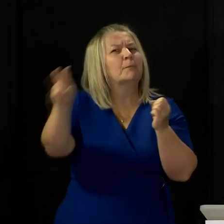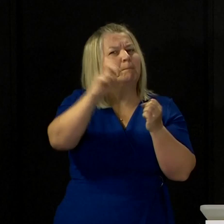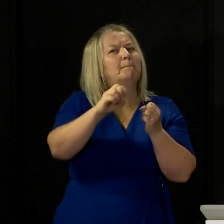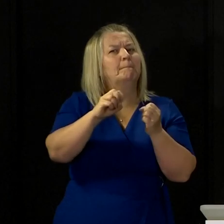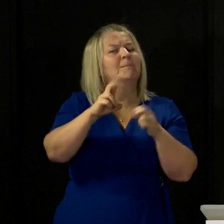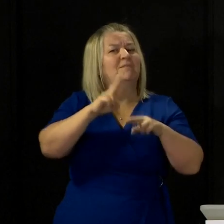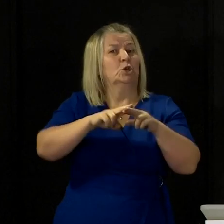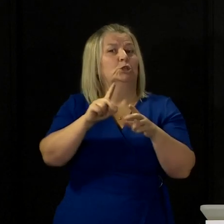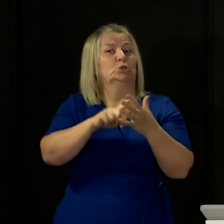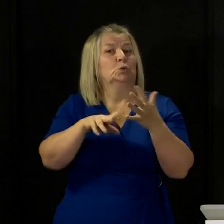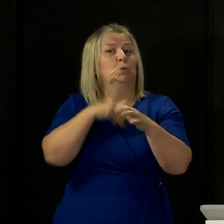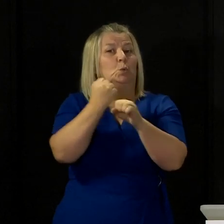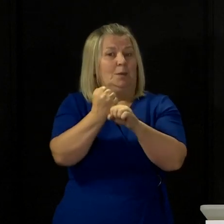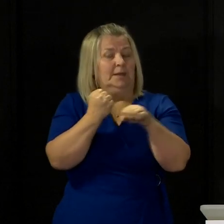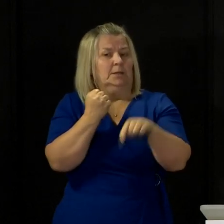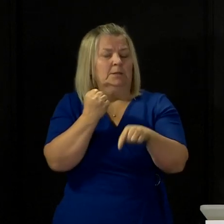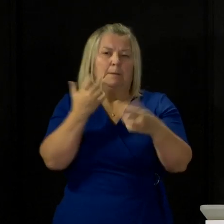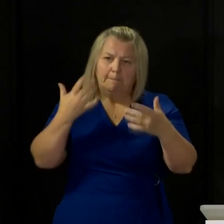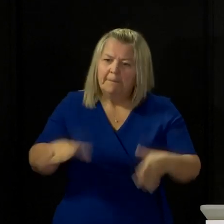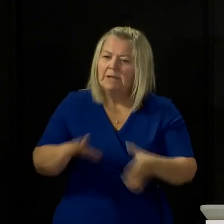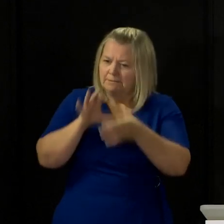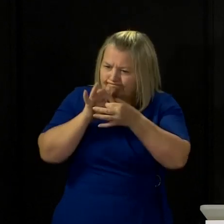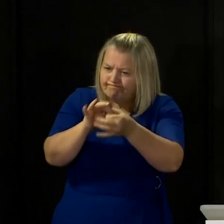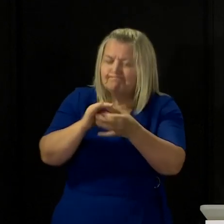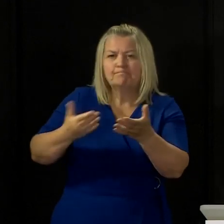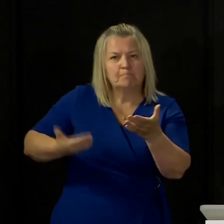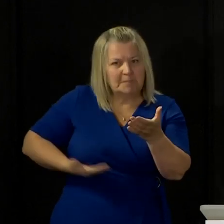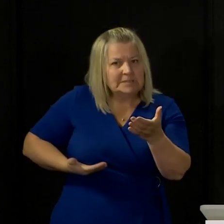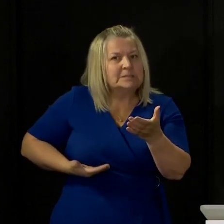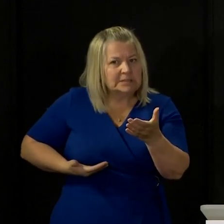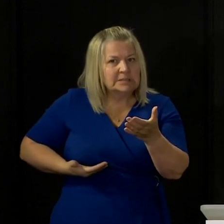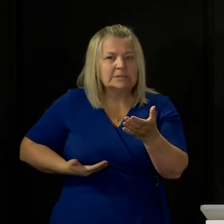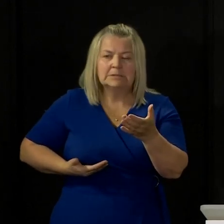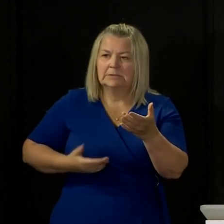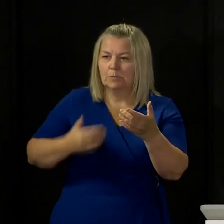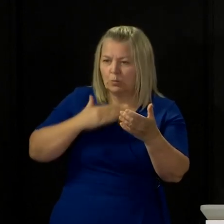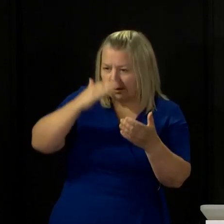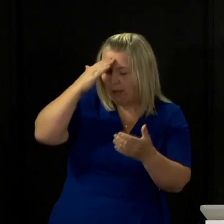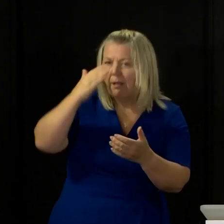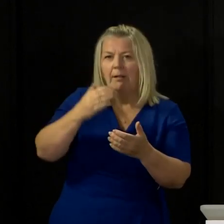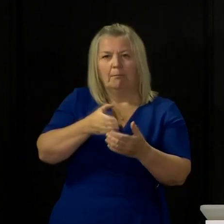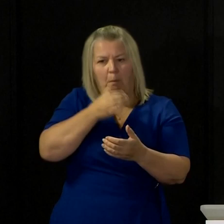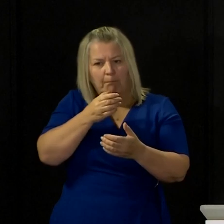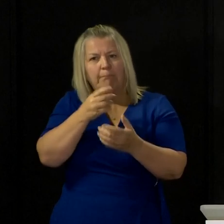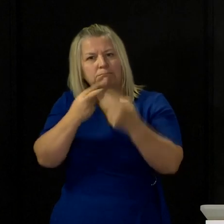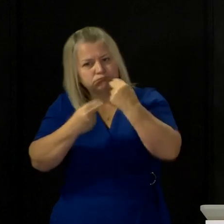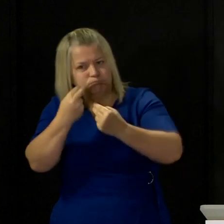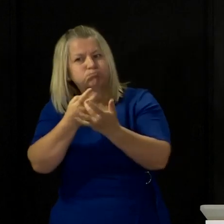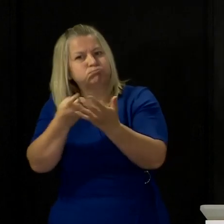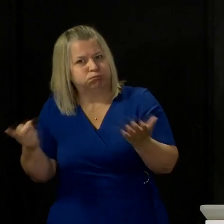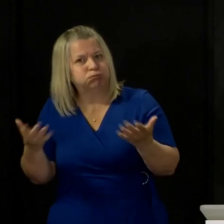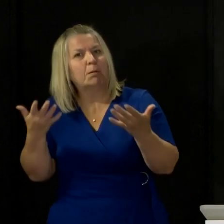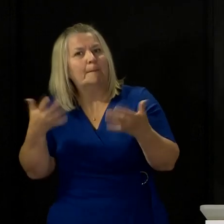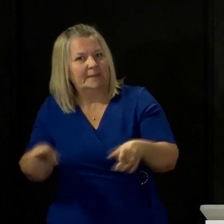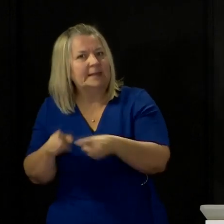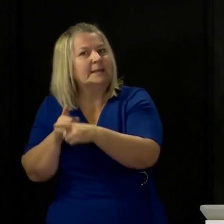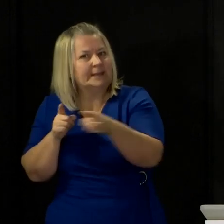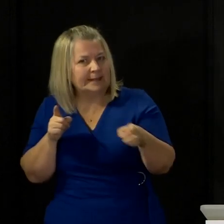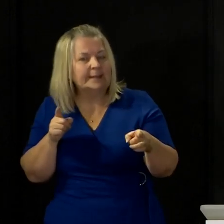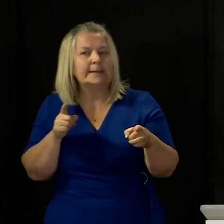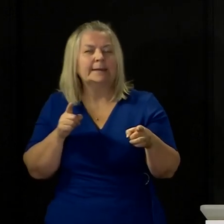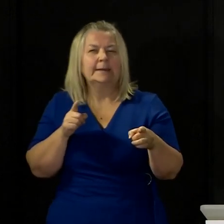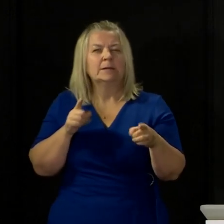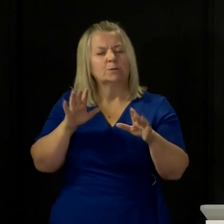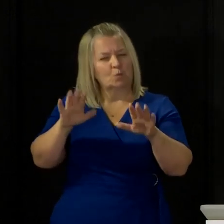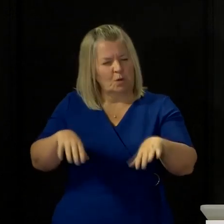liaising closely with businesses in this sector and with the sector overall, and we will carefully consider the form and nature of